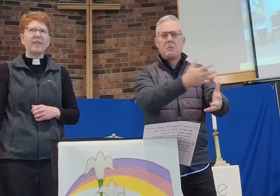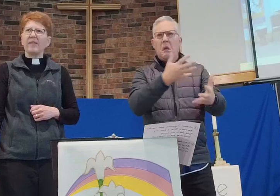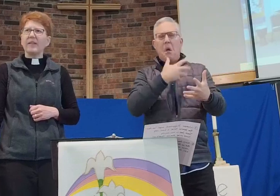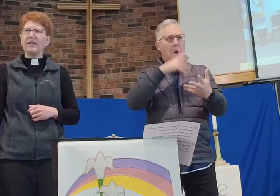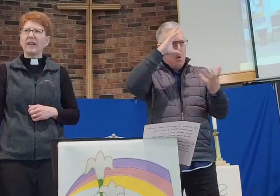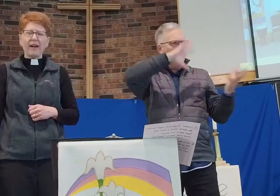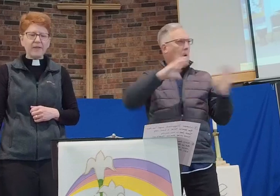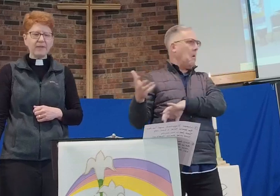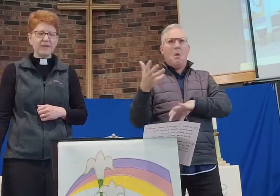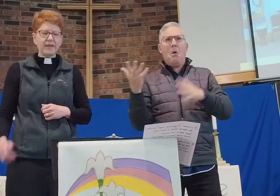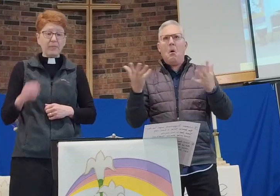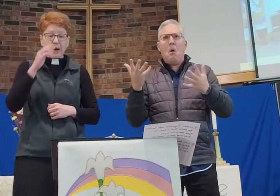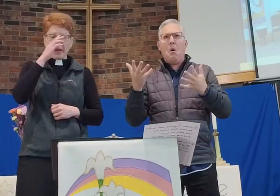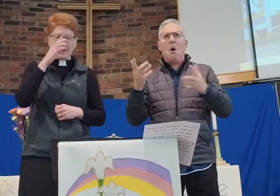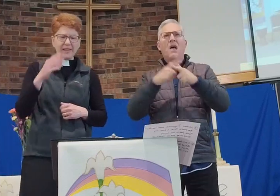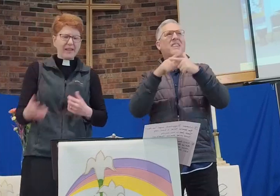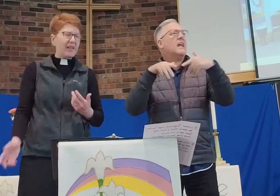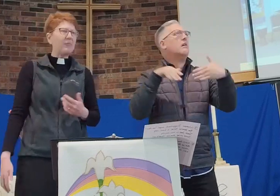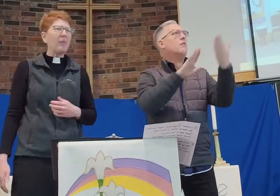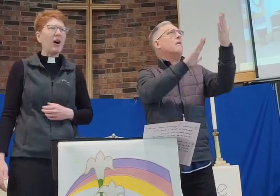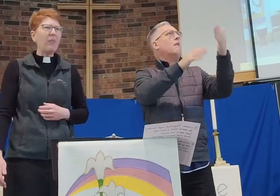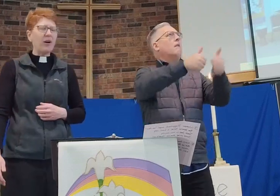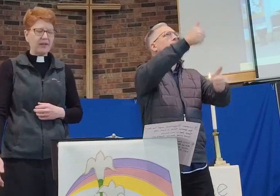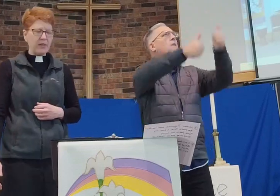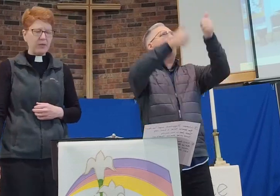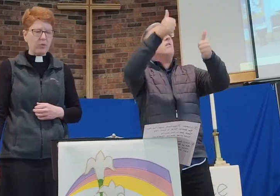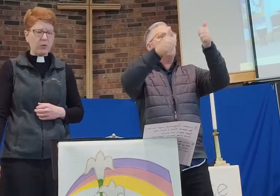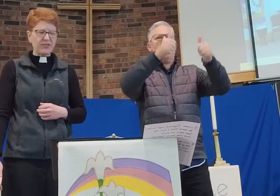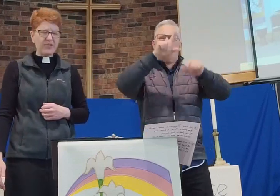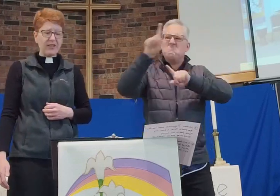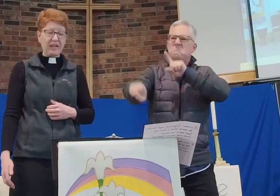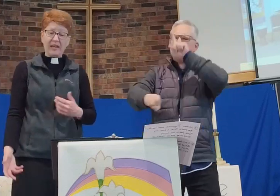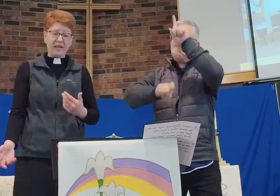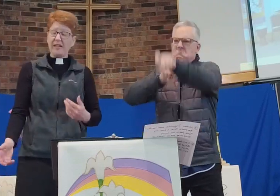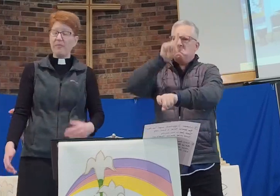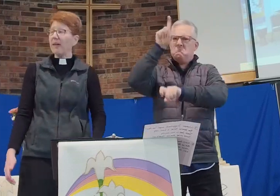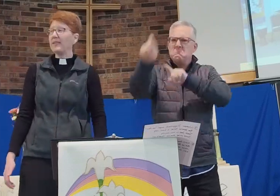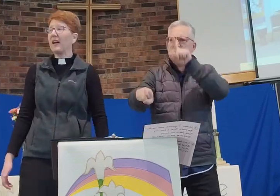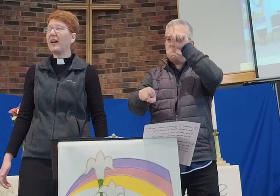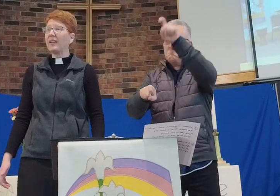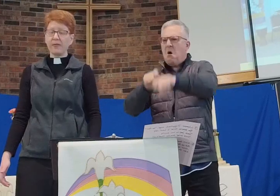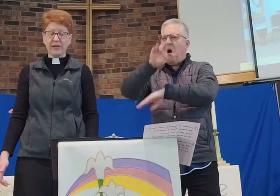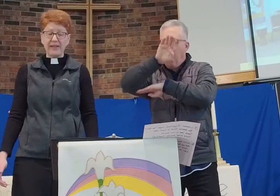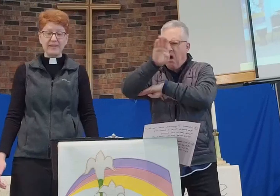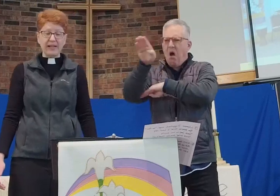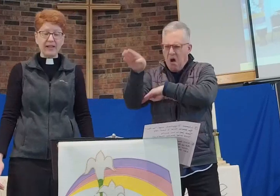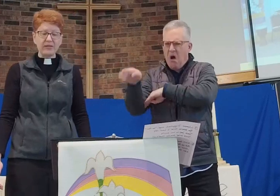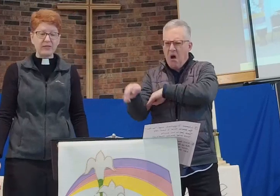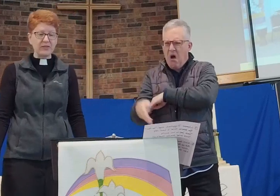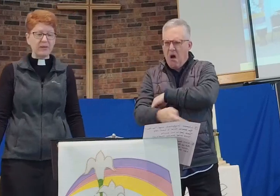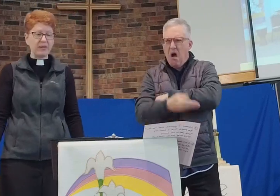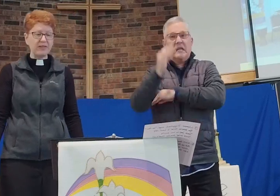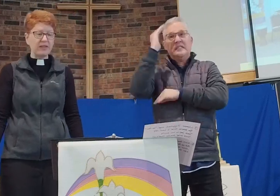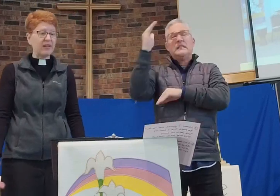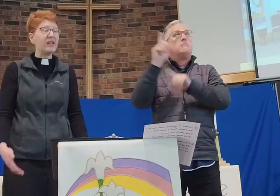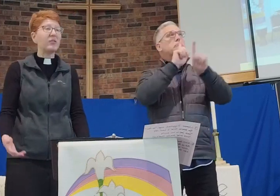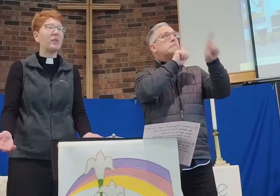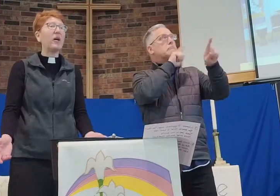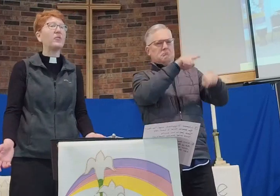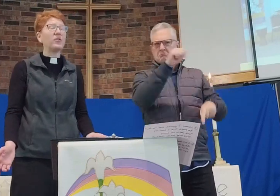But Caiaphas and Pilate kept him up all night with questioning, and they must not have liked his answers, because then they took him out to